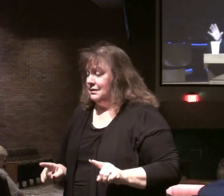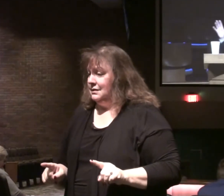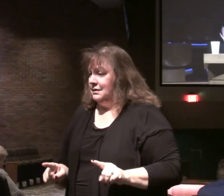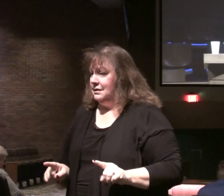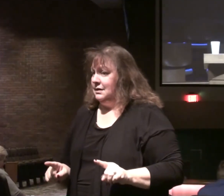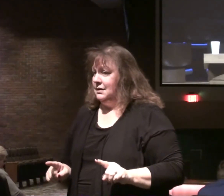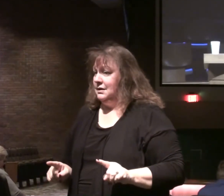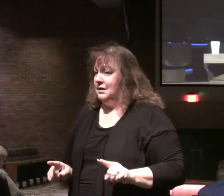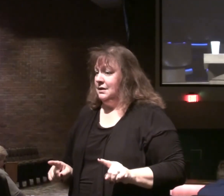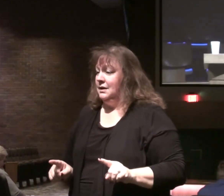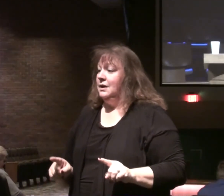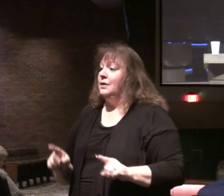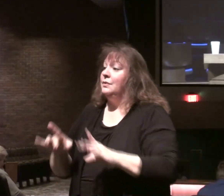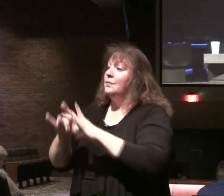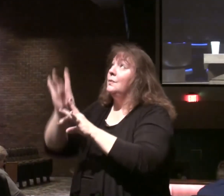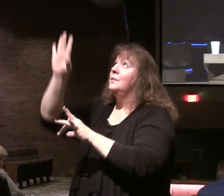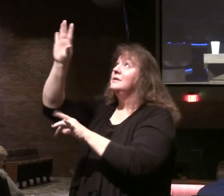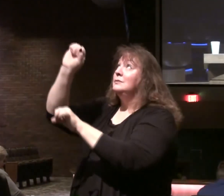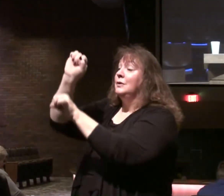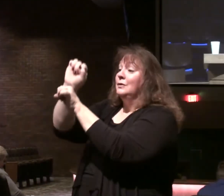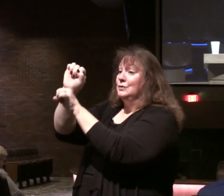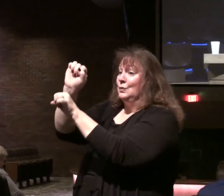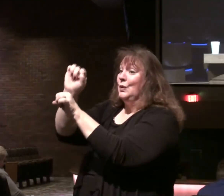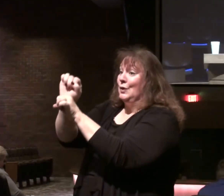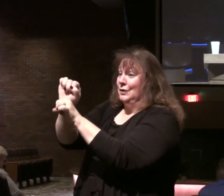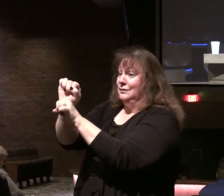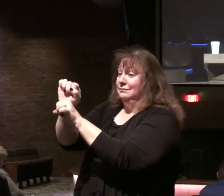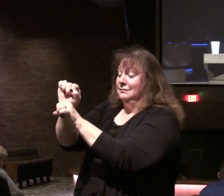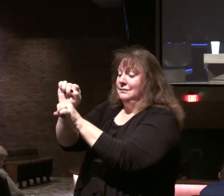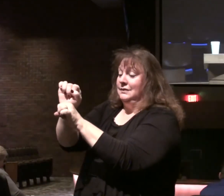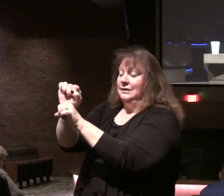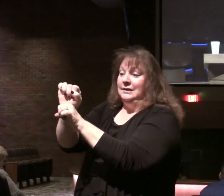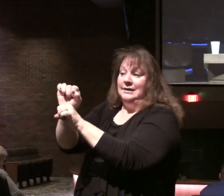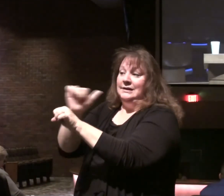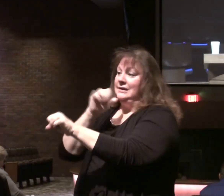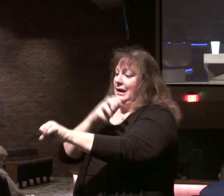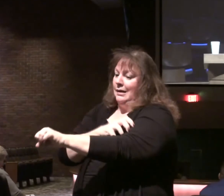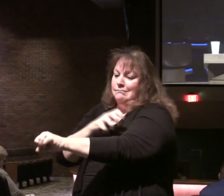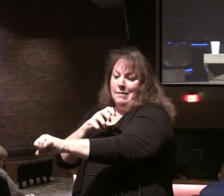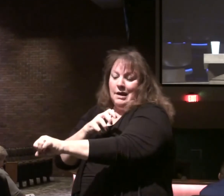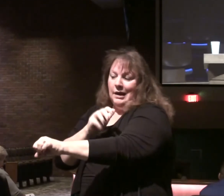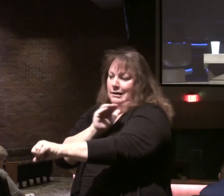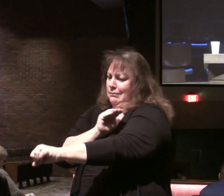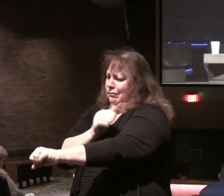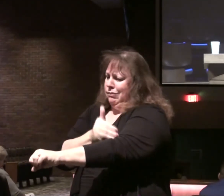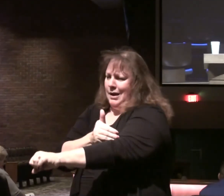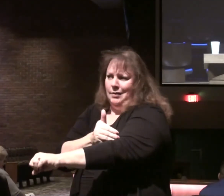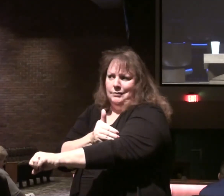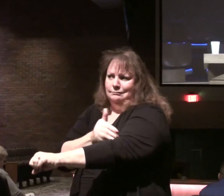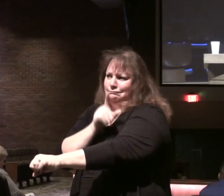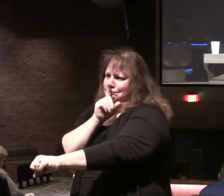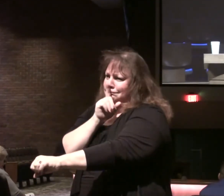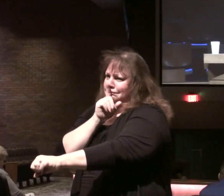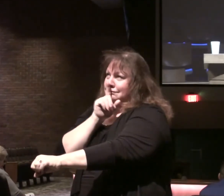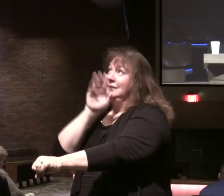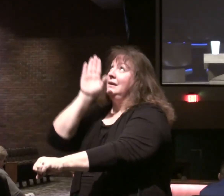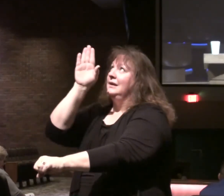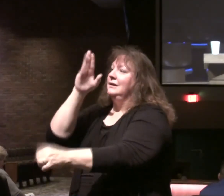By the work of the spirit of God. Not by might. Not by power. But by my spirit.